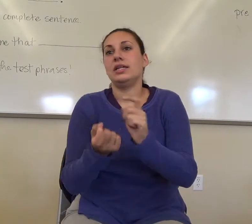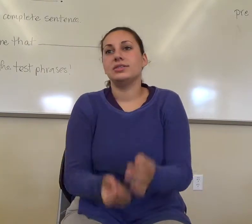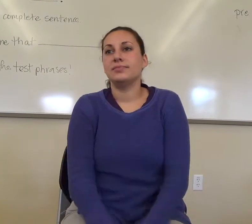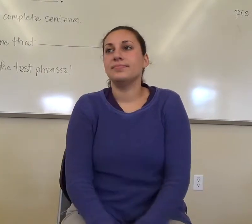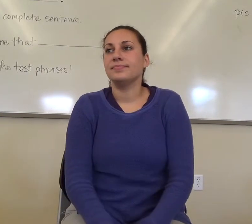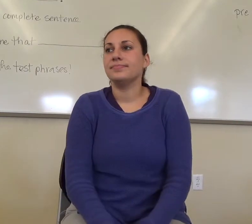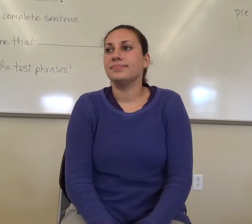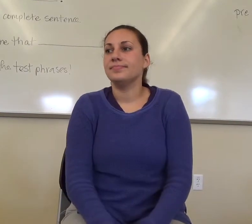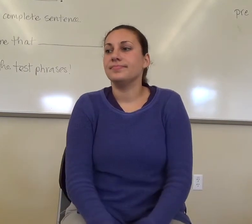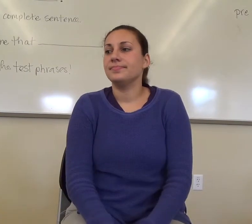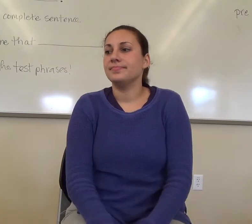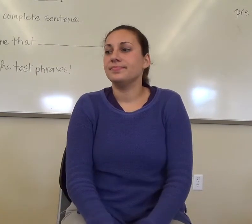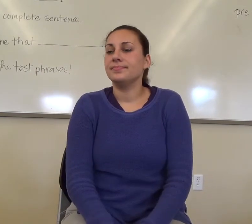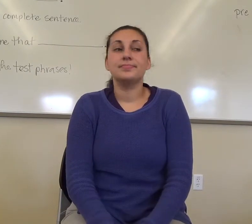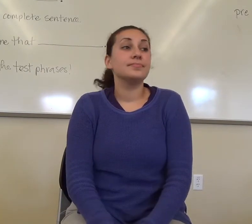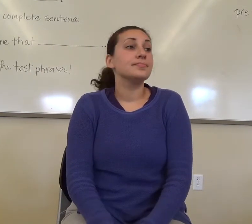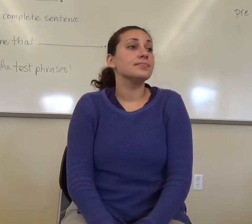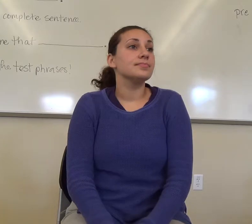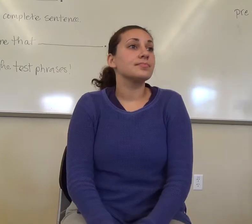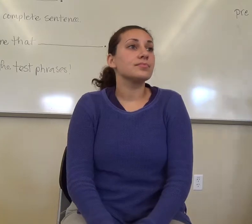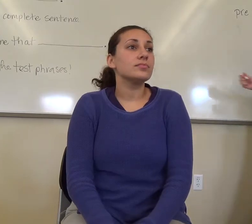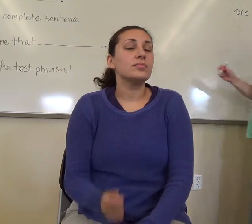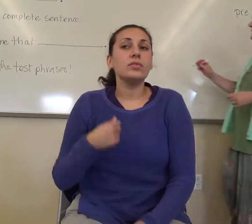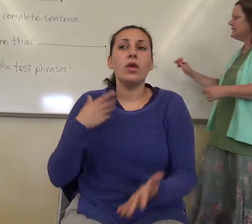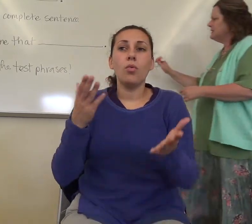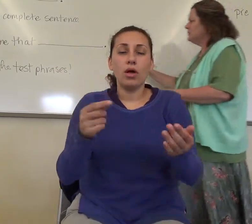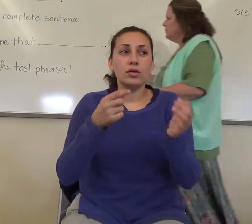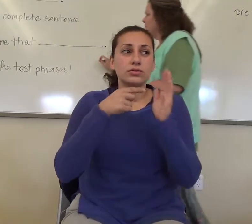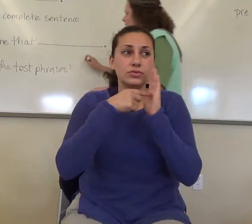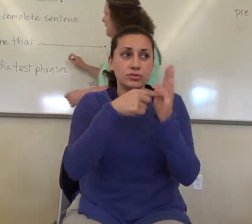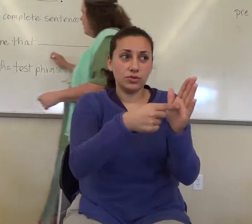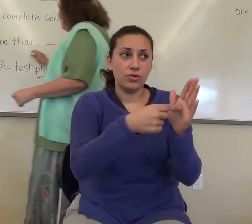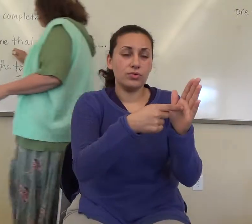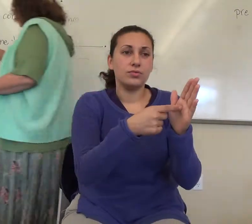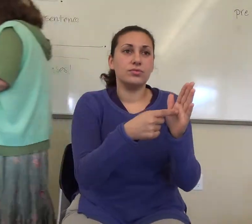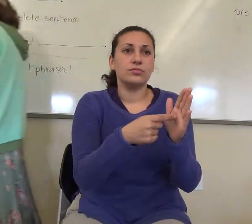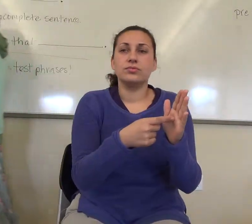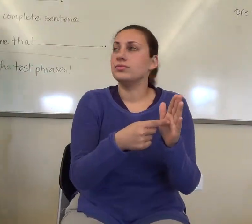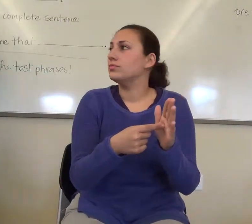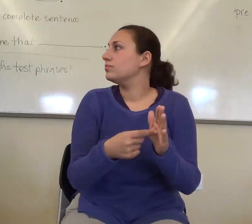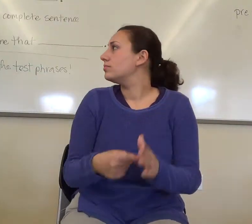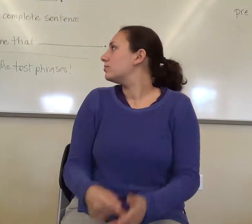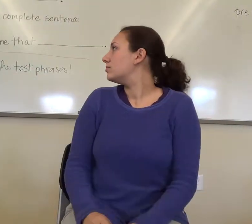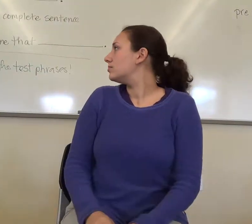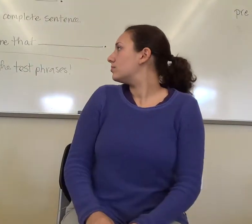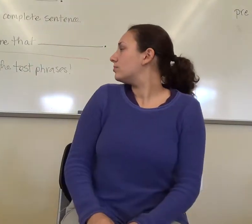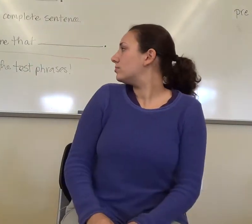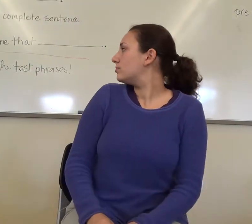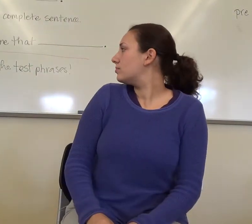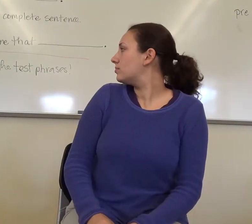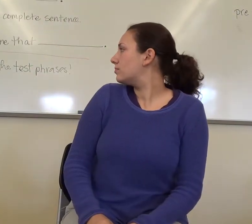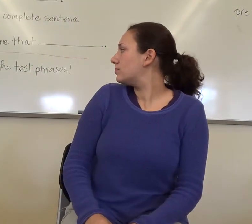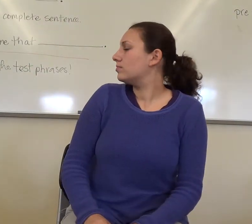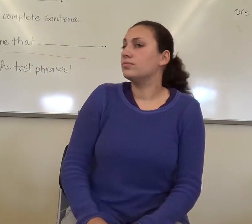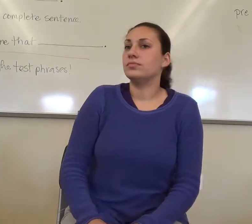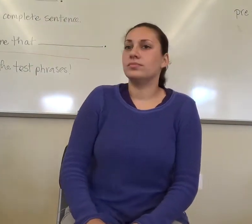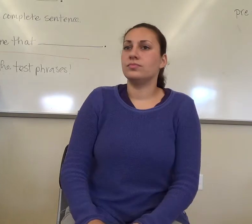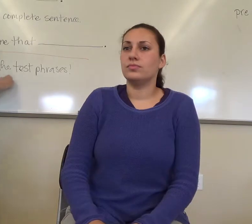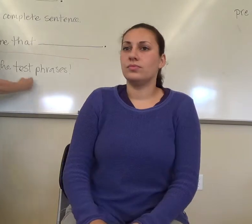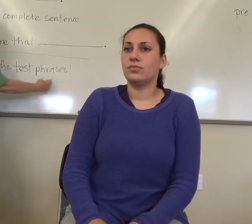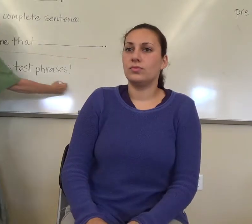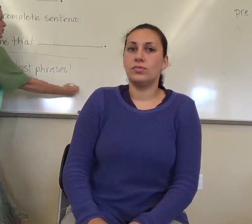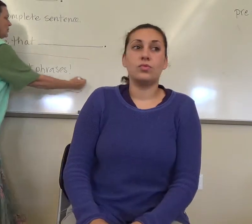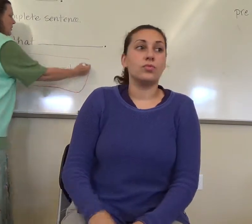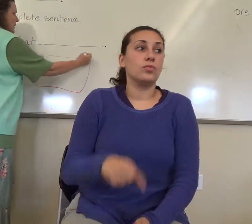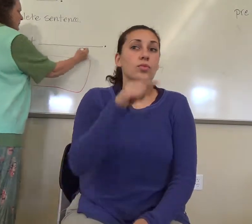Now, I want to emphasize this too. What Ruthie said was, okay,